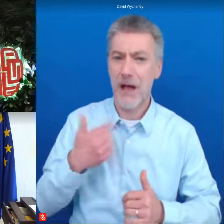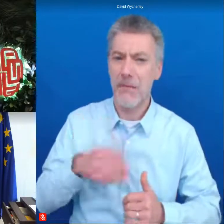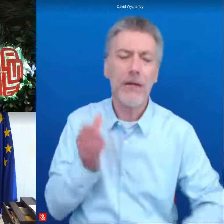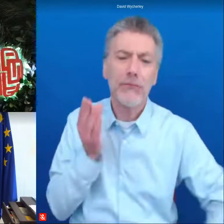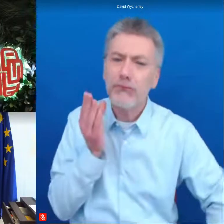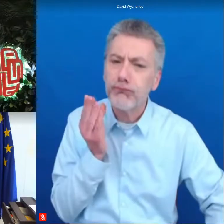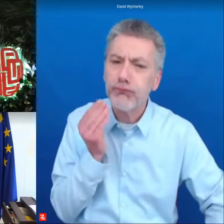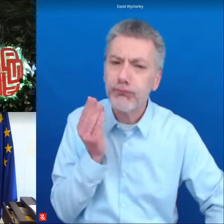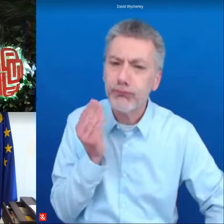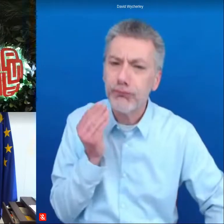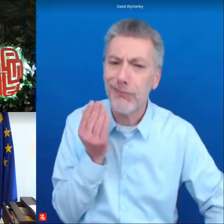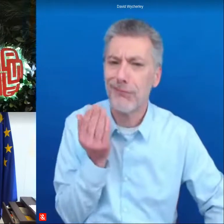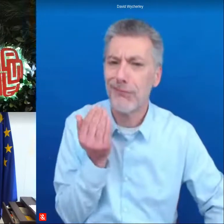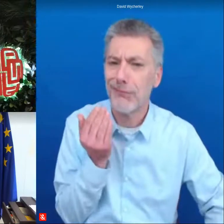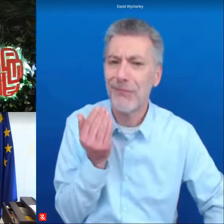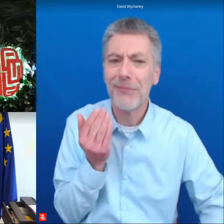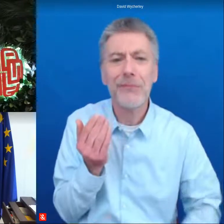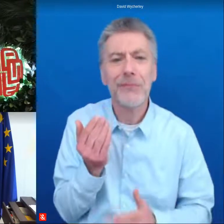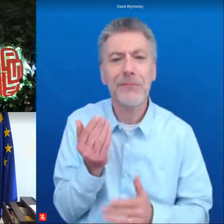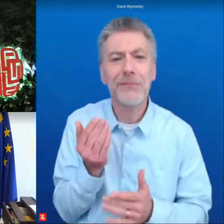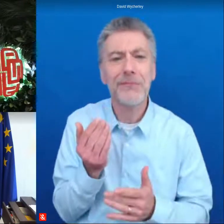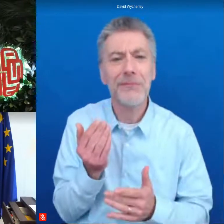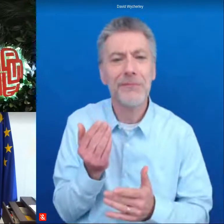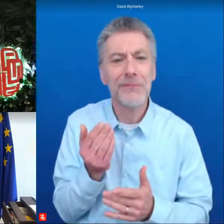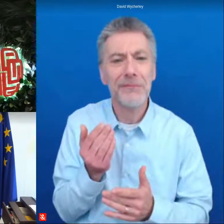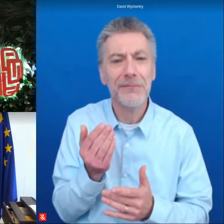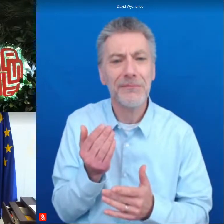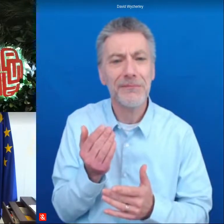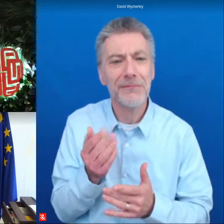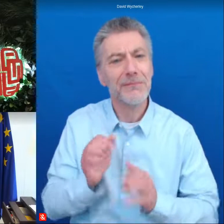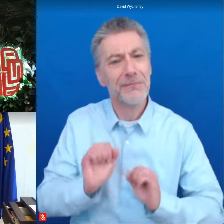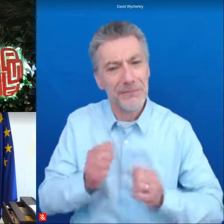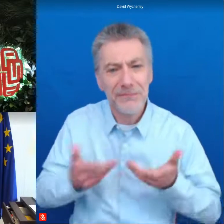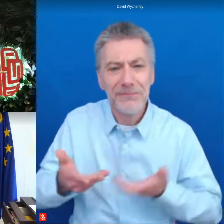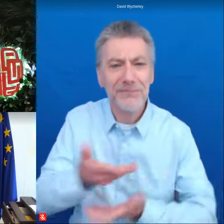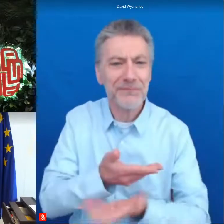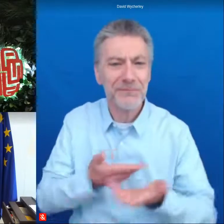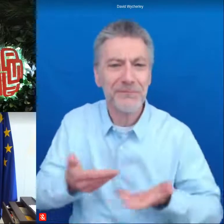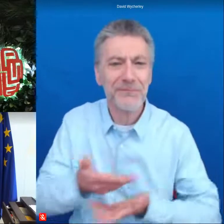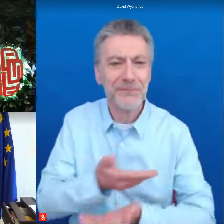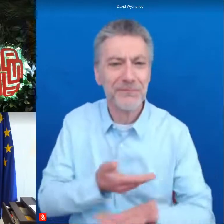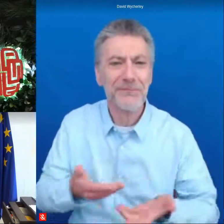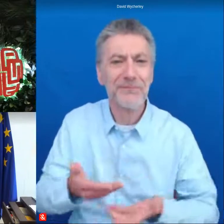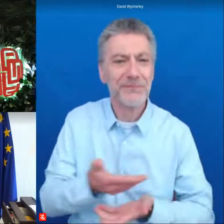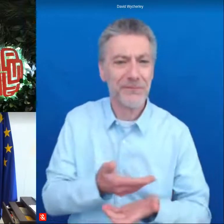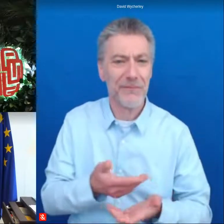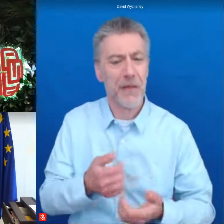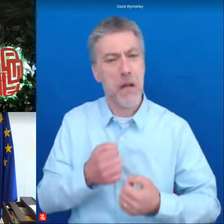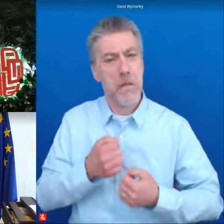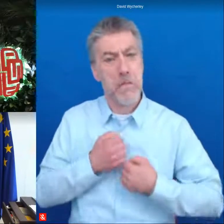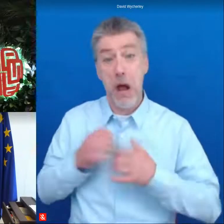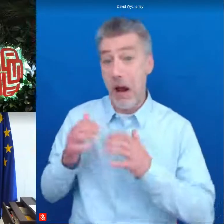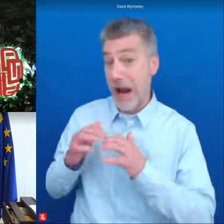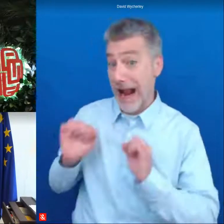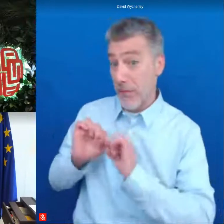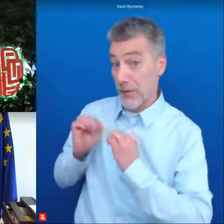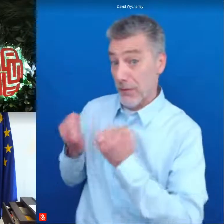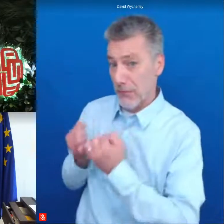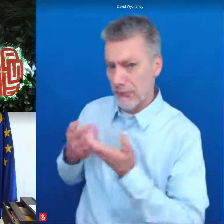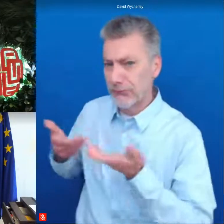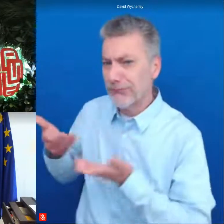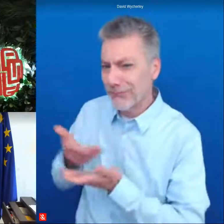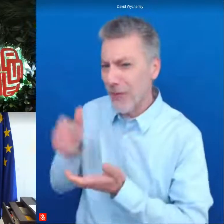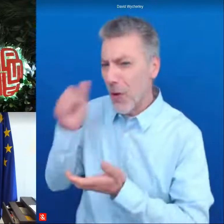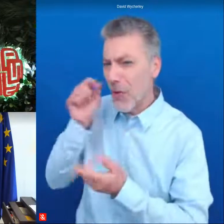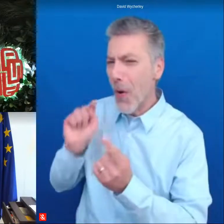to just uh parts of of of of the of the discussion but the people from my cabinet they have they are connected